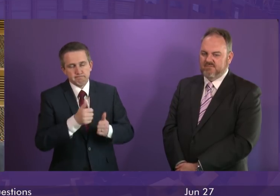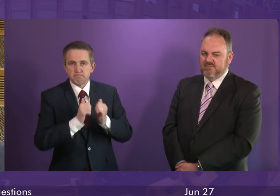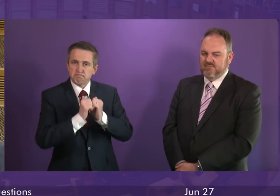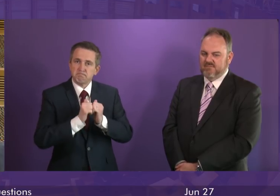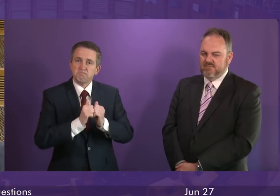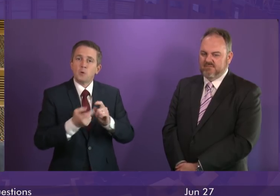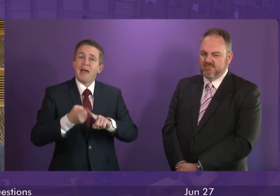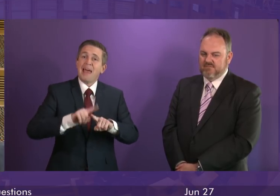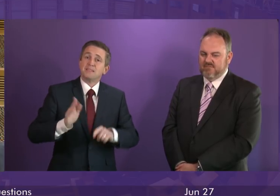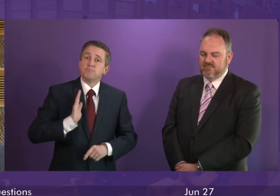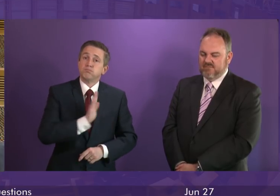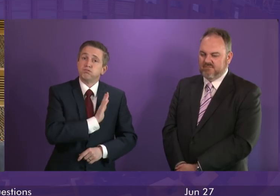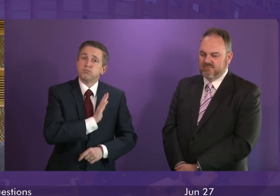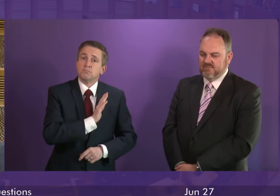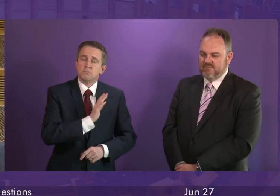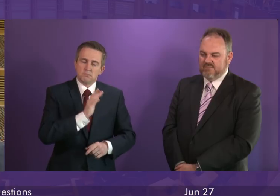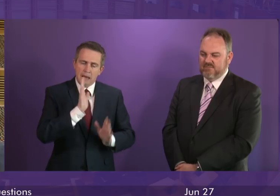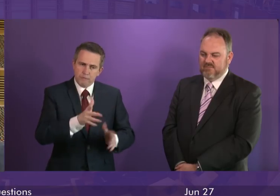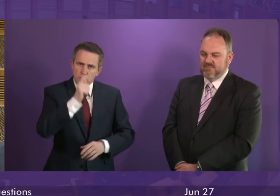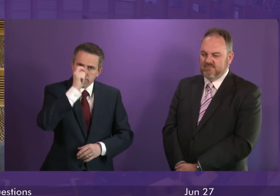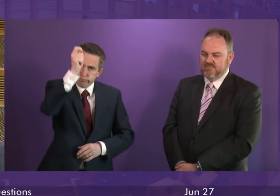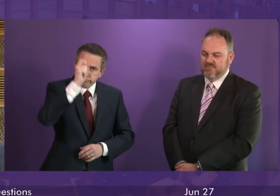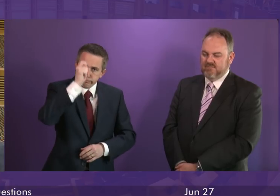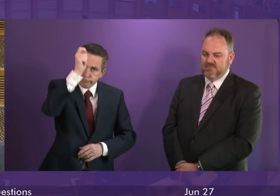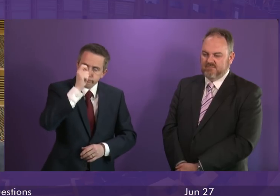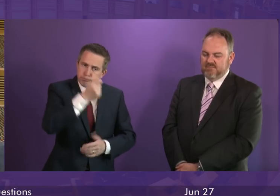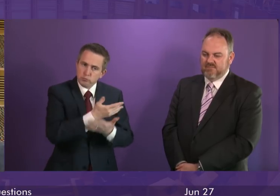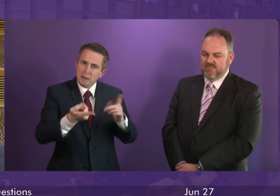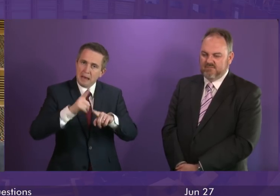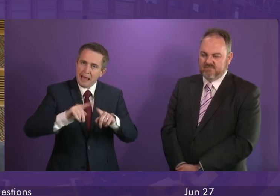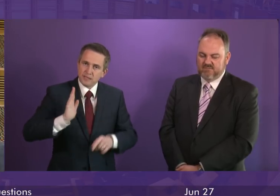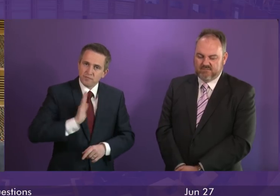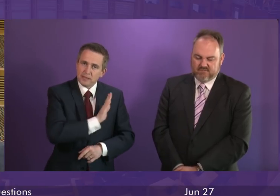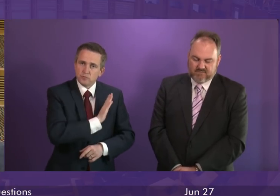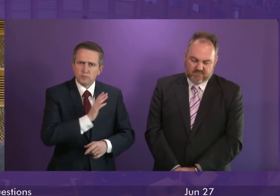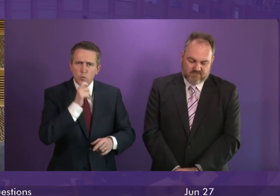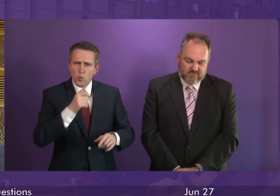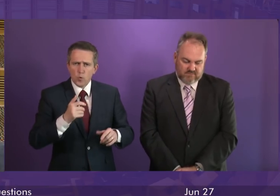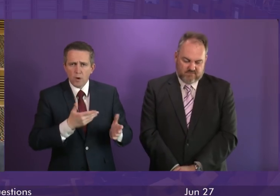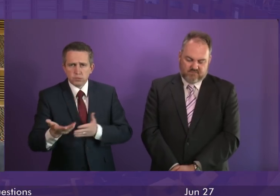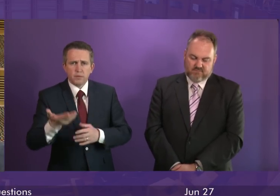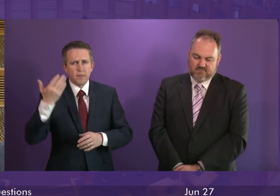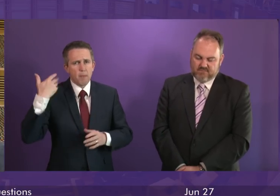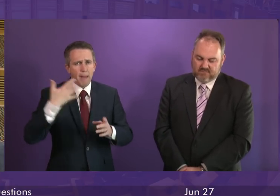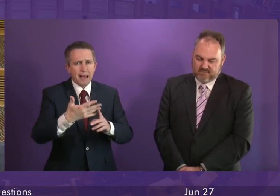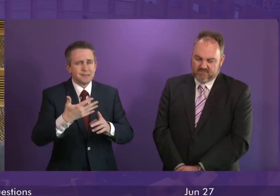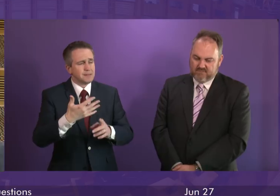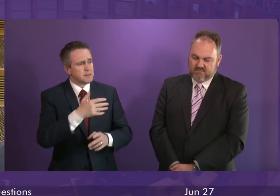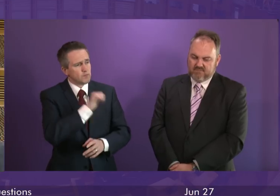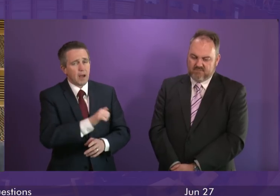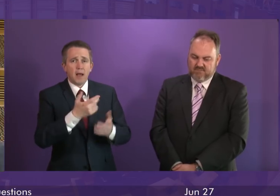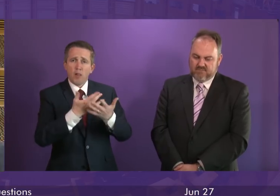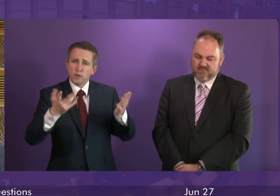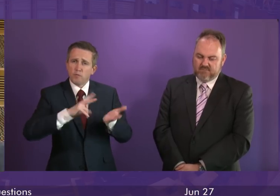our veterans we owe a great debt of gratitude and also great responsibility to our veterans. As the member says there are many organizations